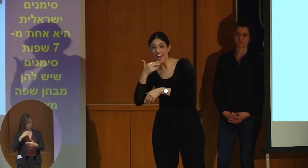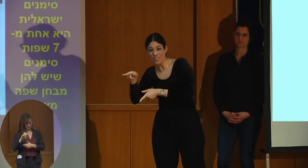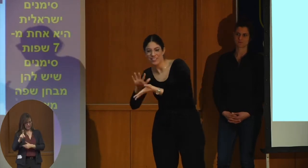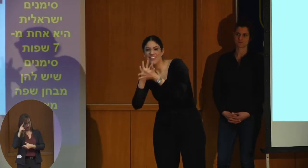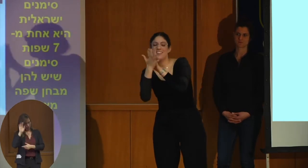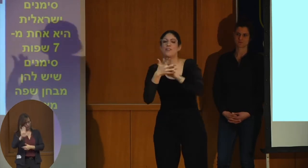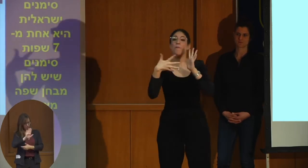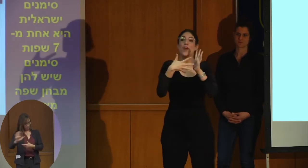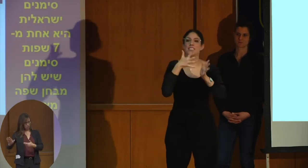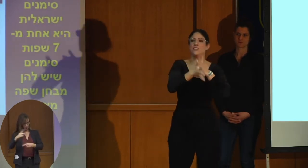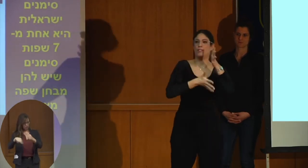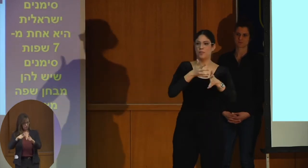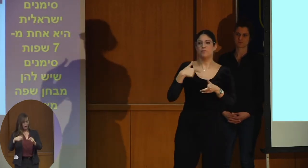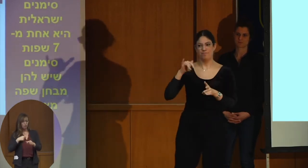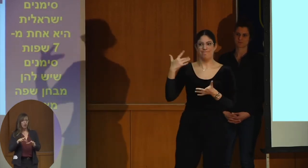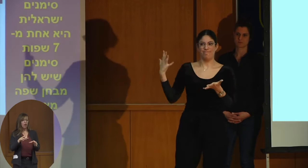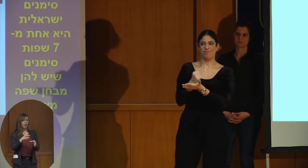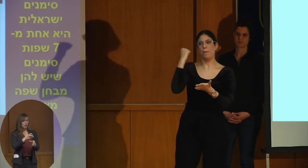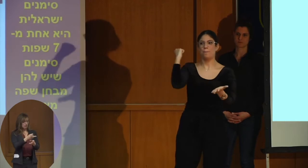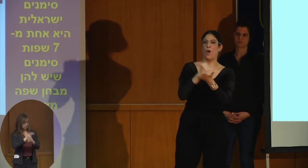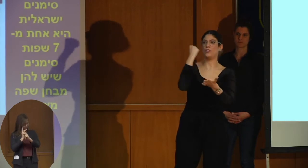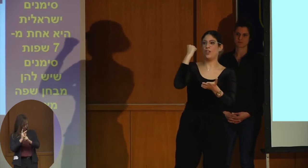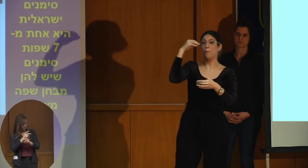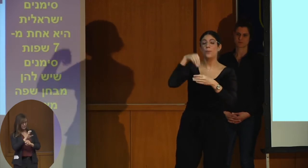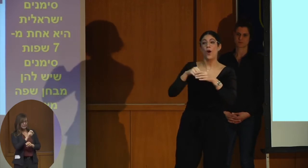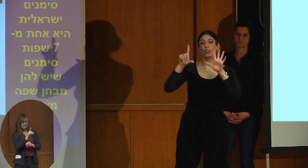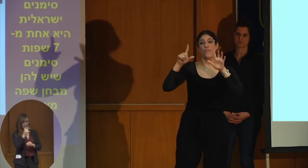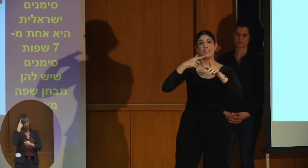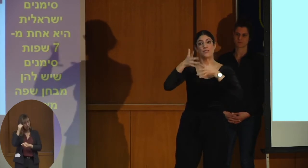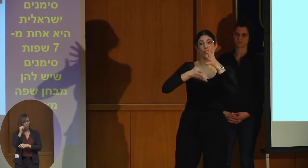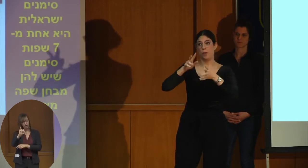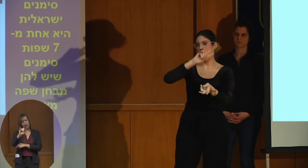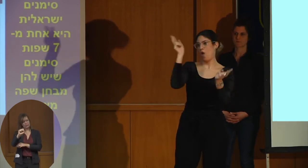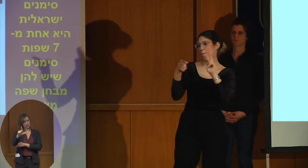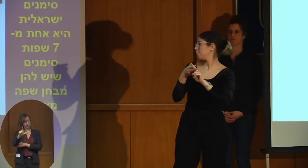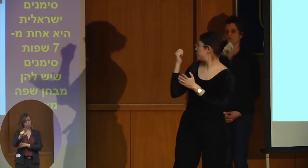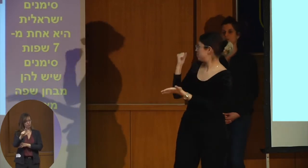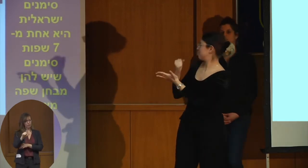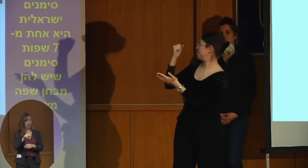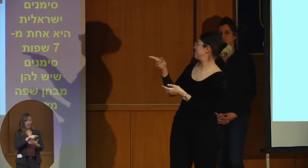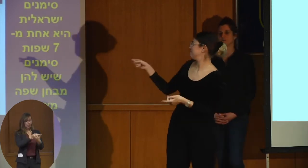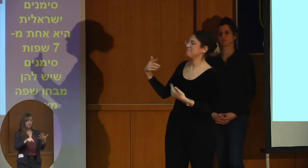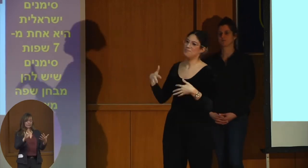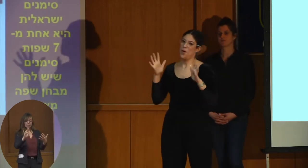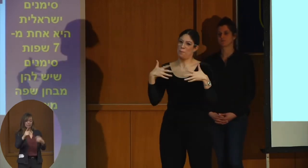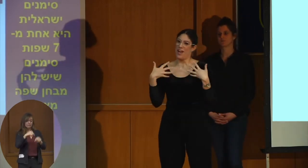have adapted the Israeli one for Israeli sign language. Out of seven sign language in the world, we